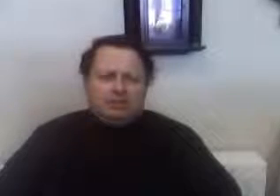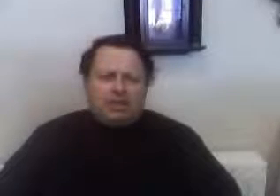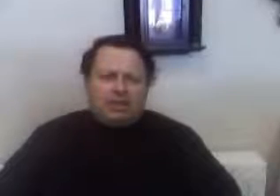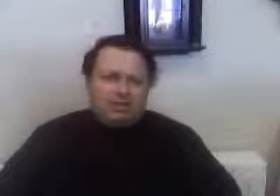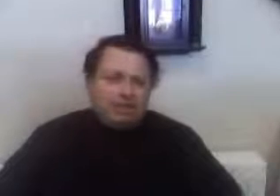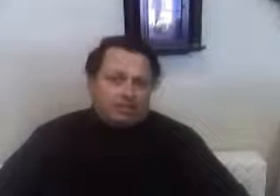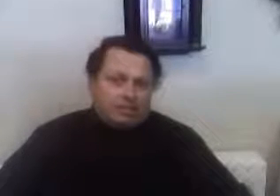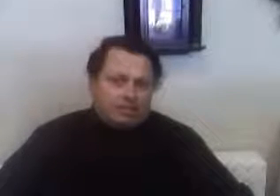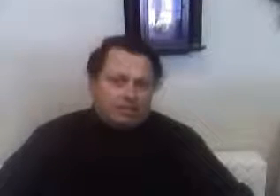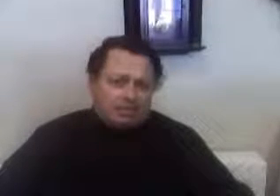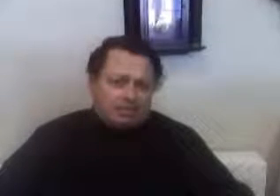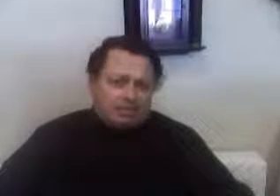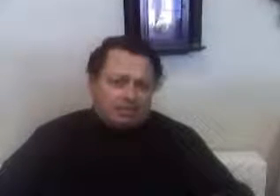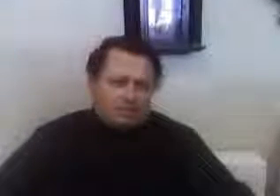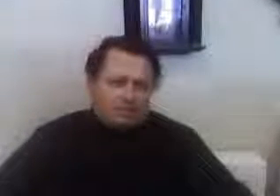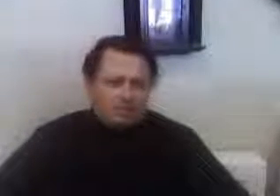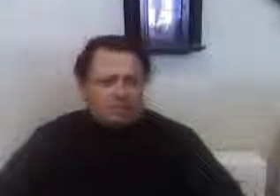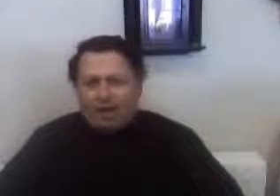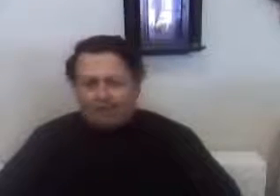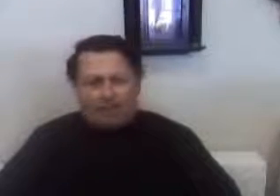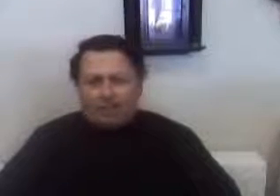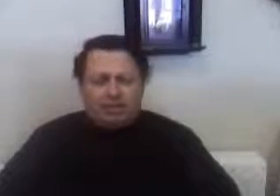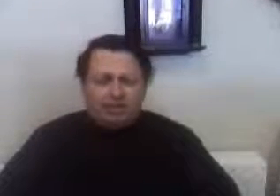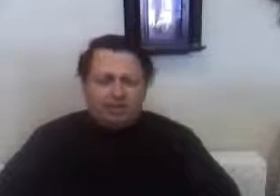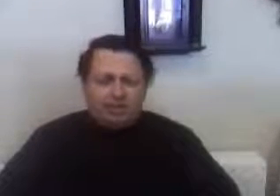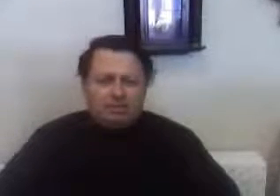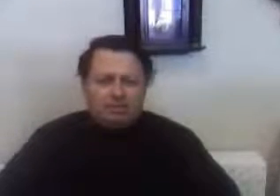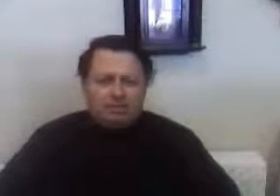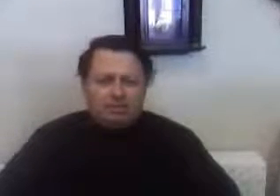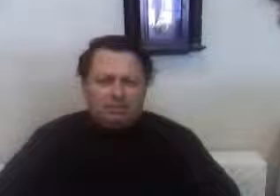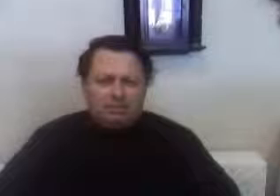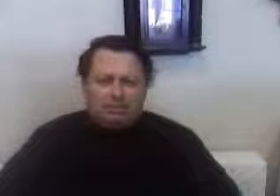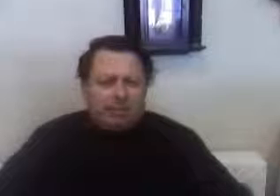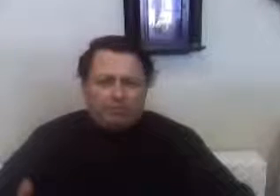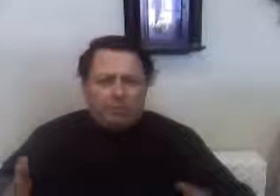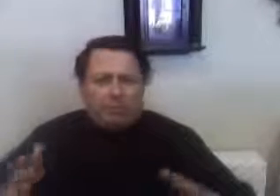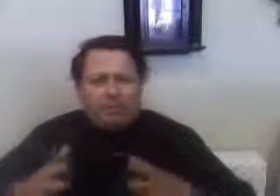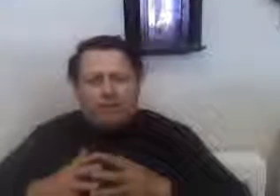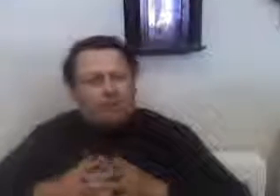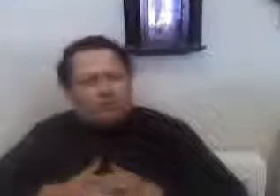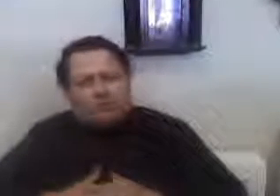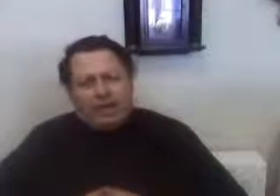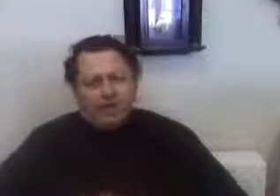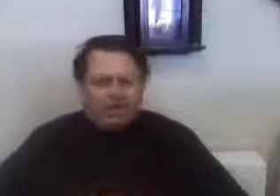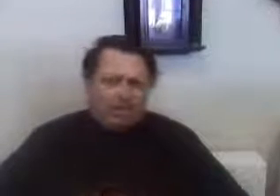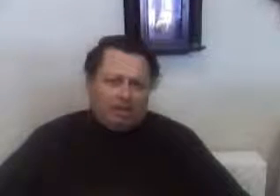And yes, I'm JD. Same JD that was in 2008.